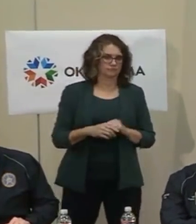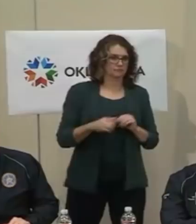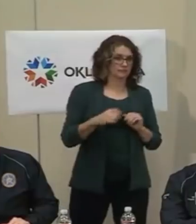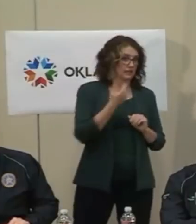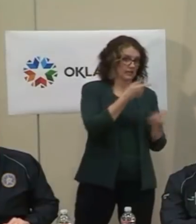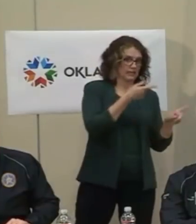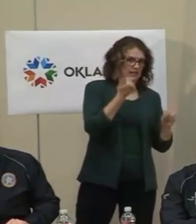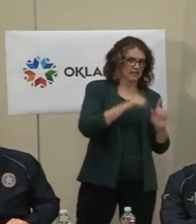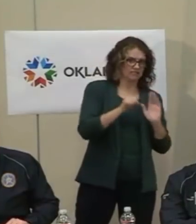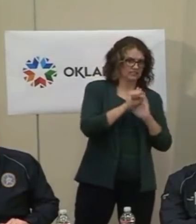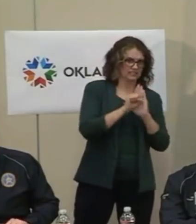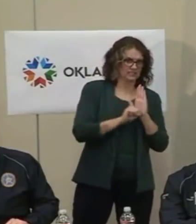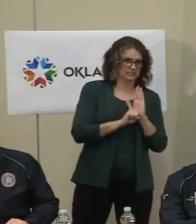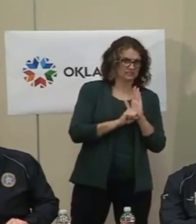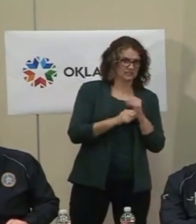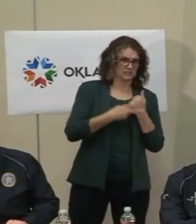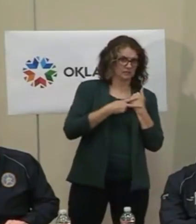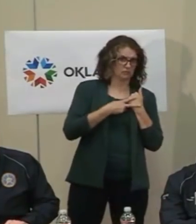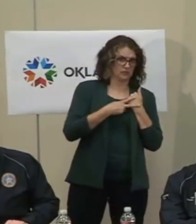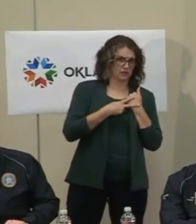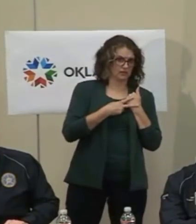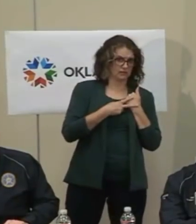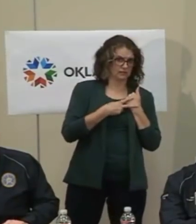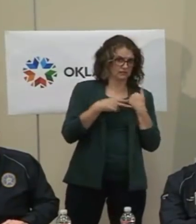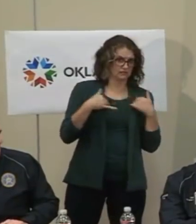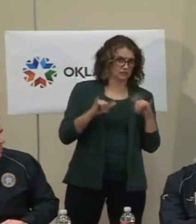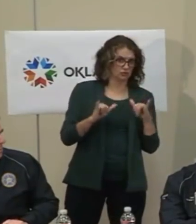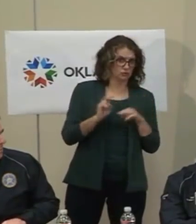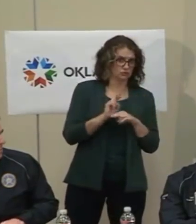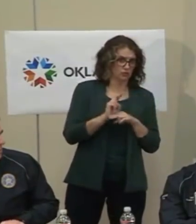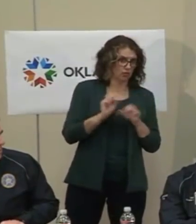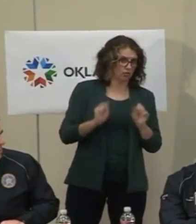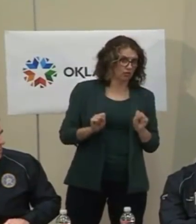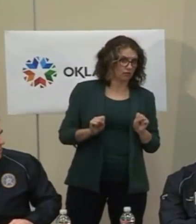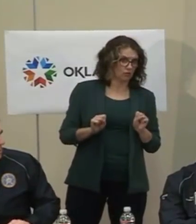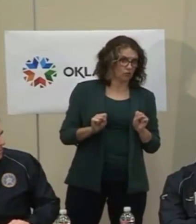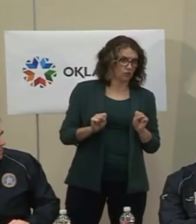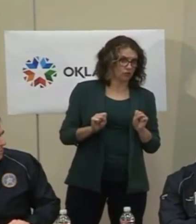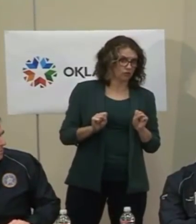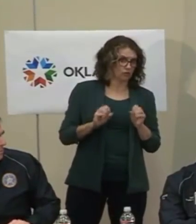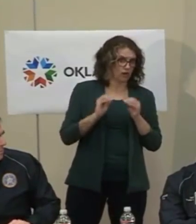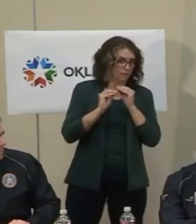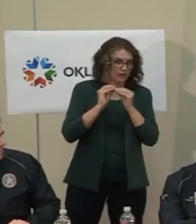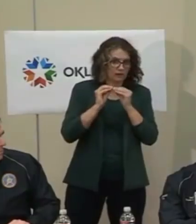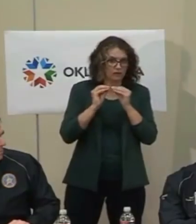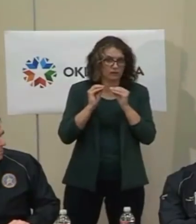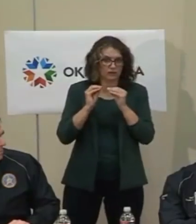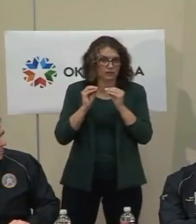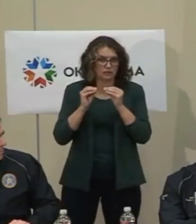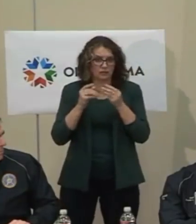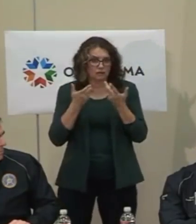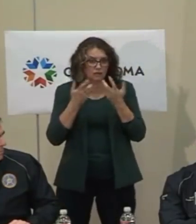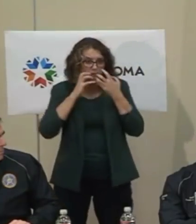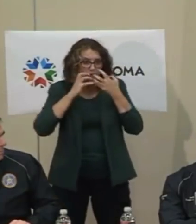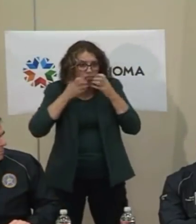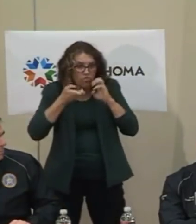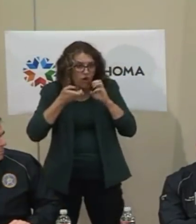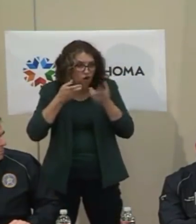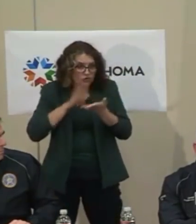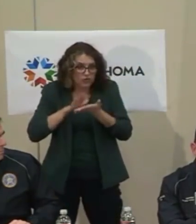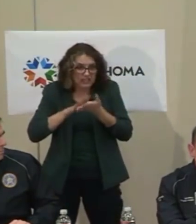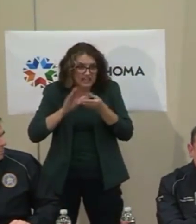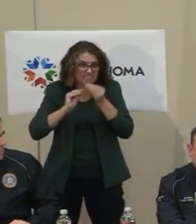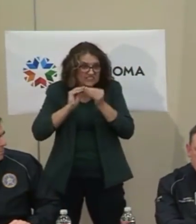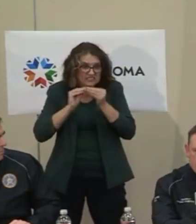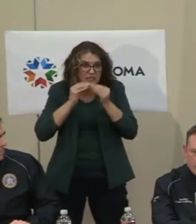supply, that still usable? Are there repairs underway on some of the masks that may have deteriorated over time?